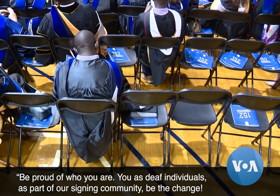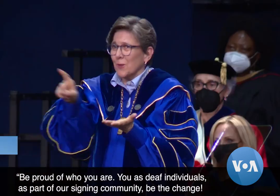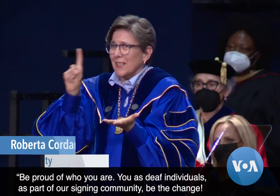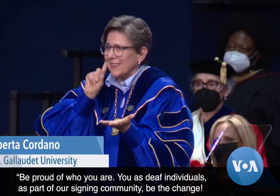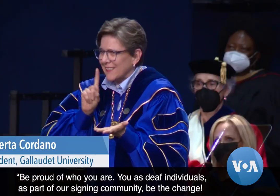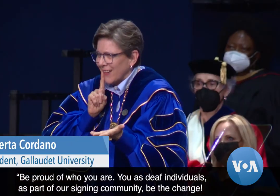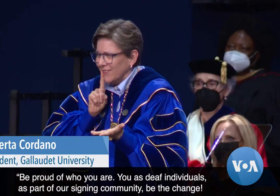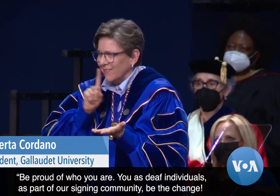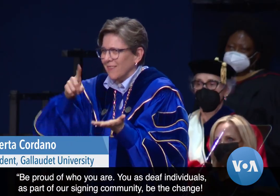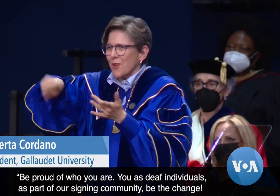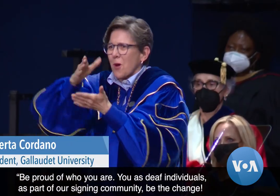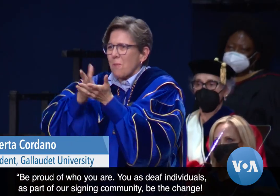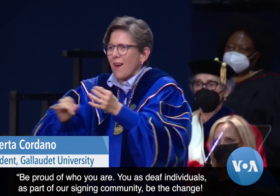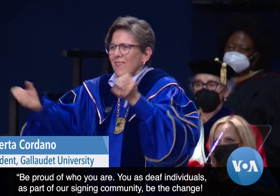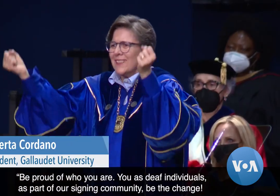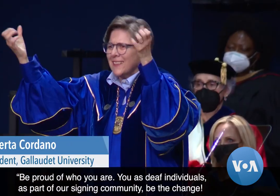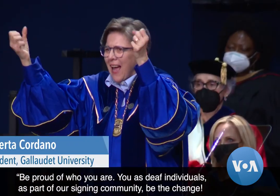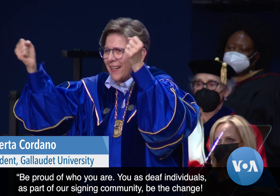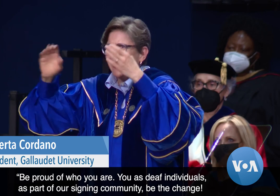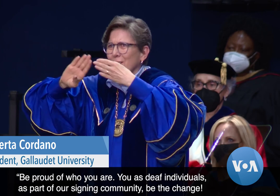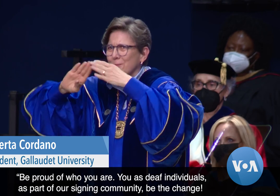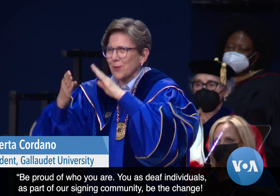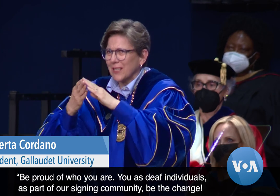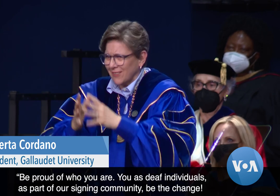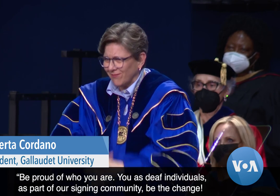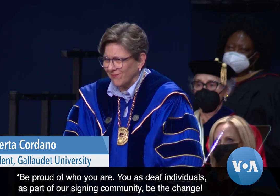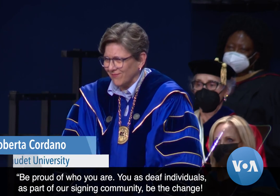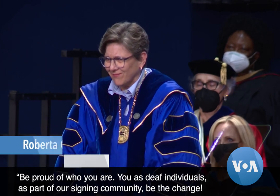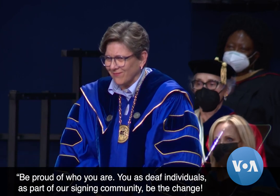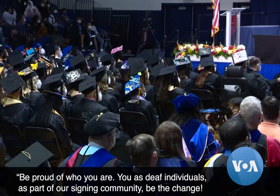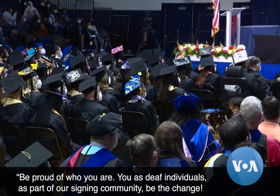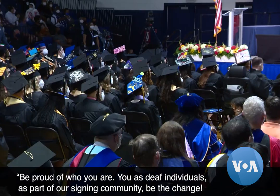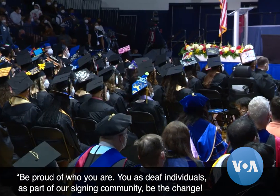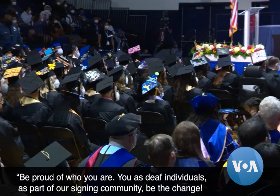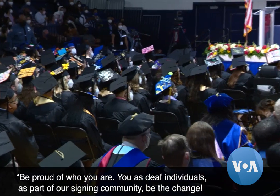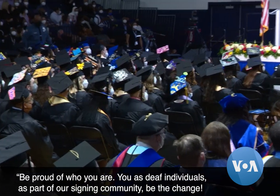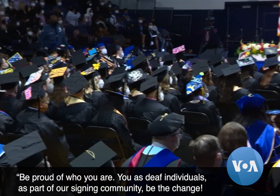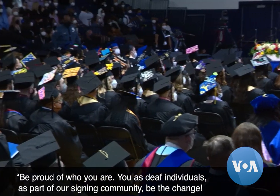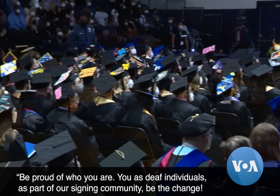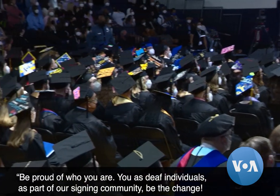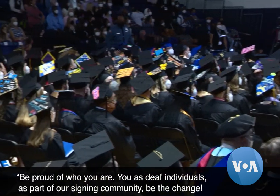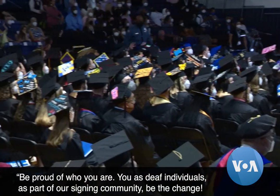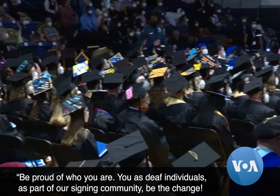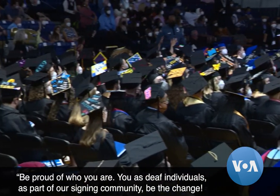You, as deaf individuals, as a part of our signing community, be the change.